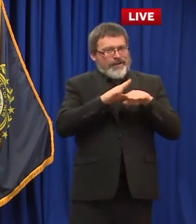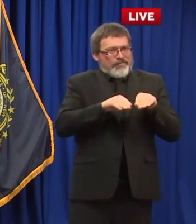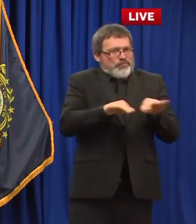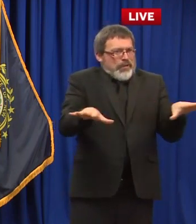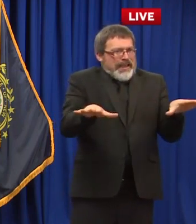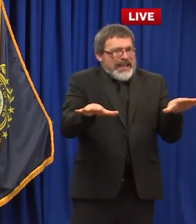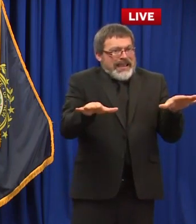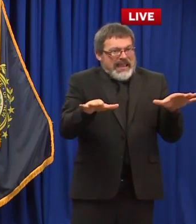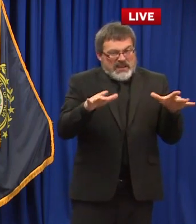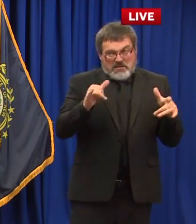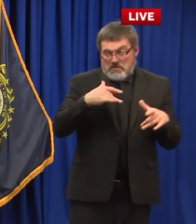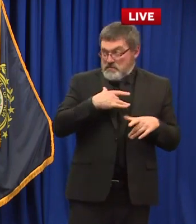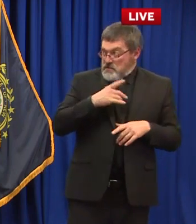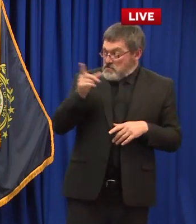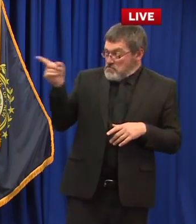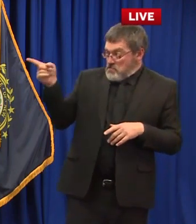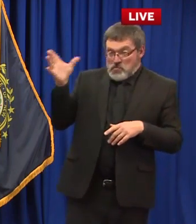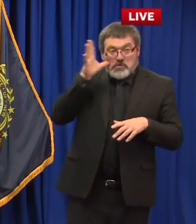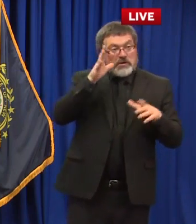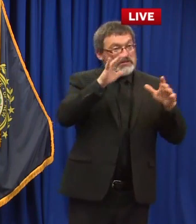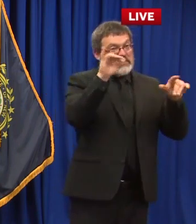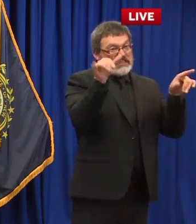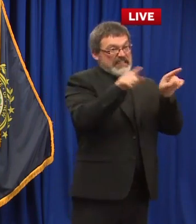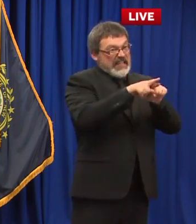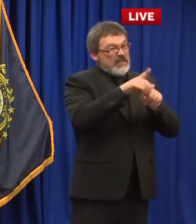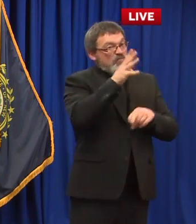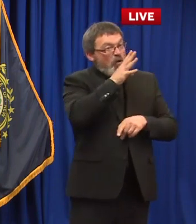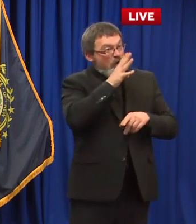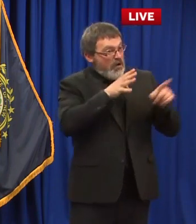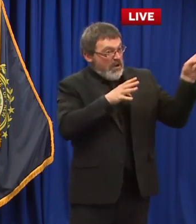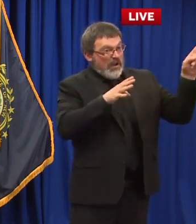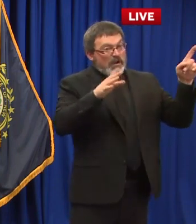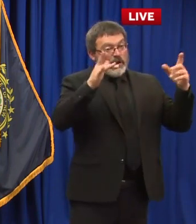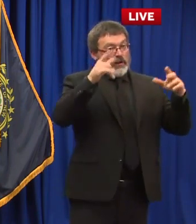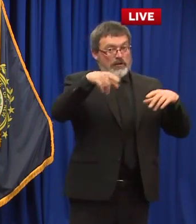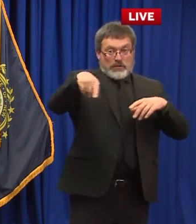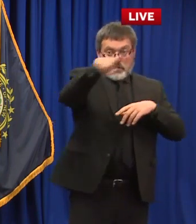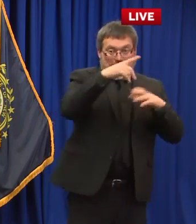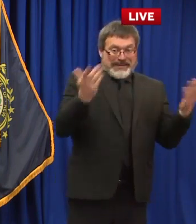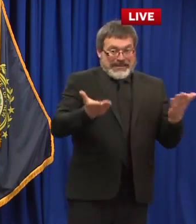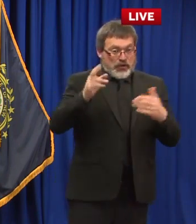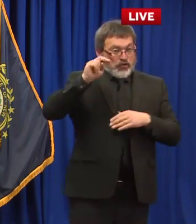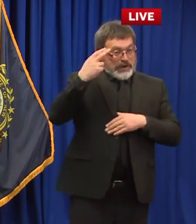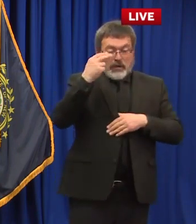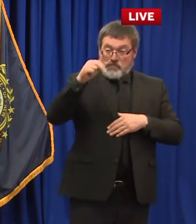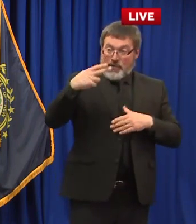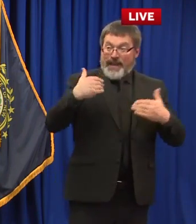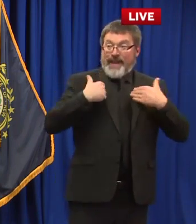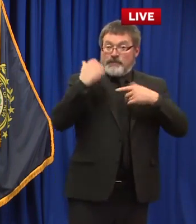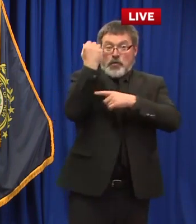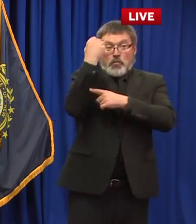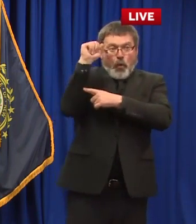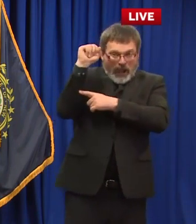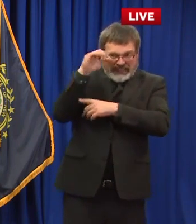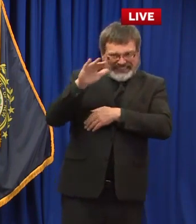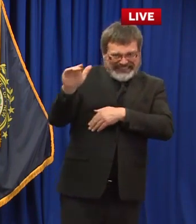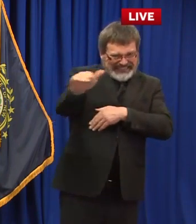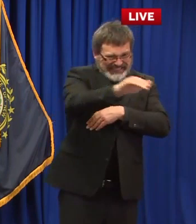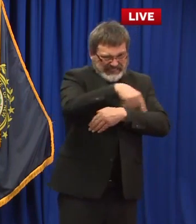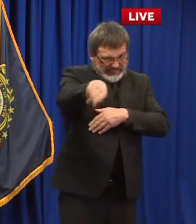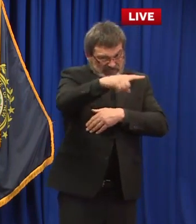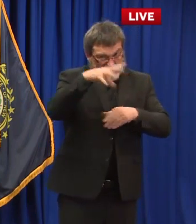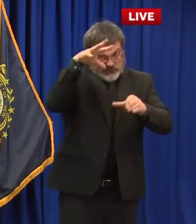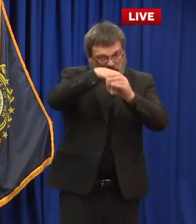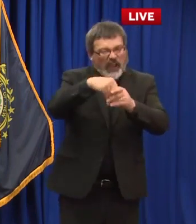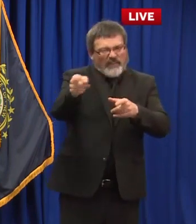issue any uh guidance to the people who have protested thus far i know this stands a large gathering in concord tomorrow are you do you have a message